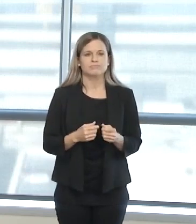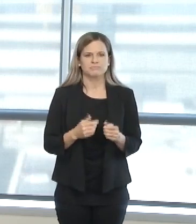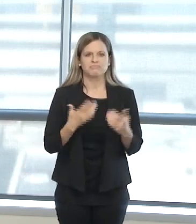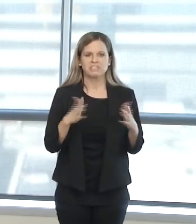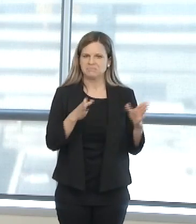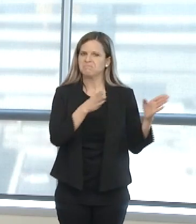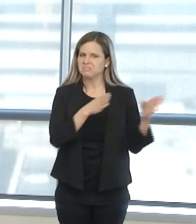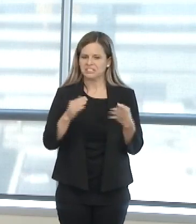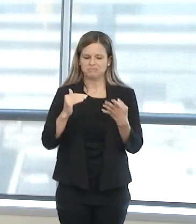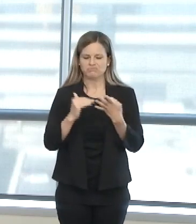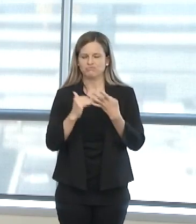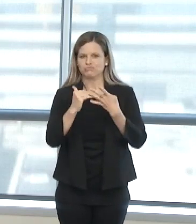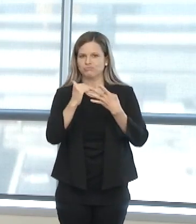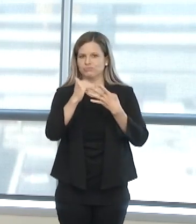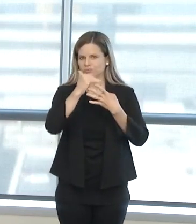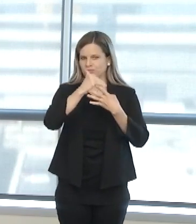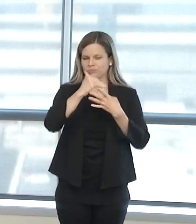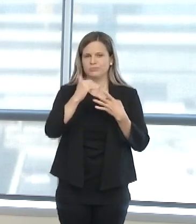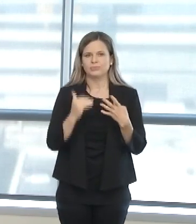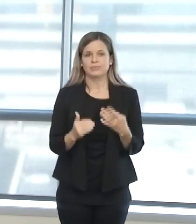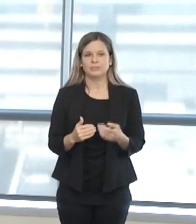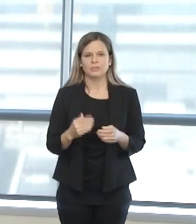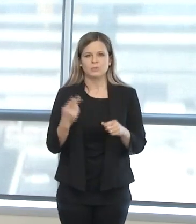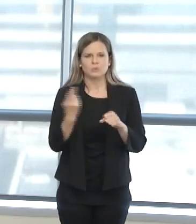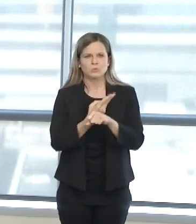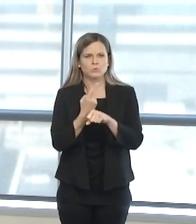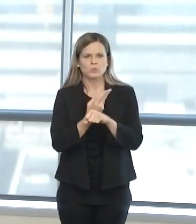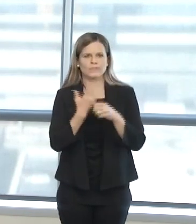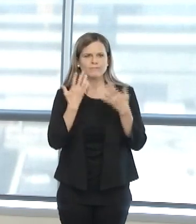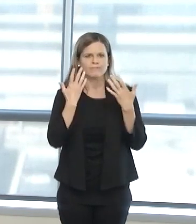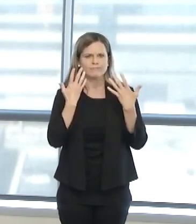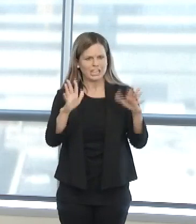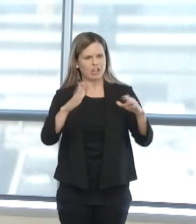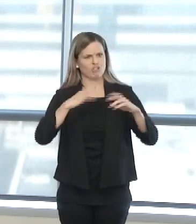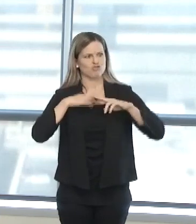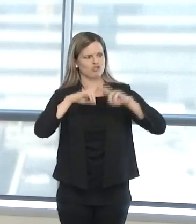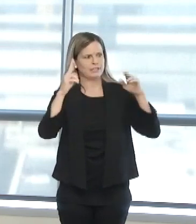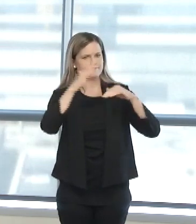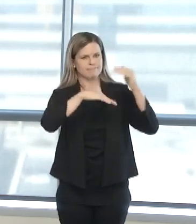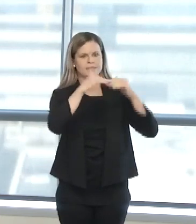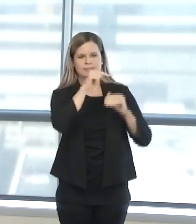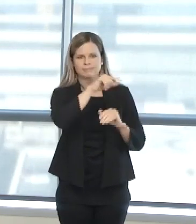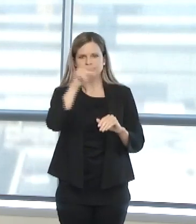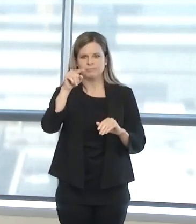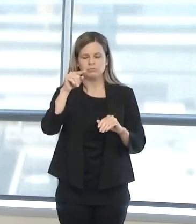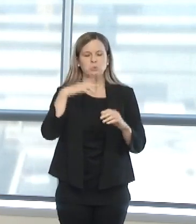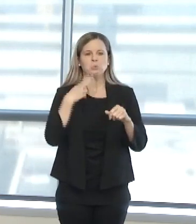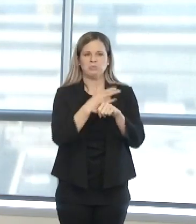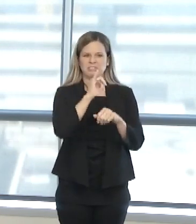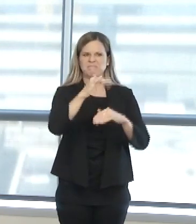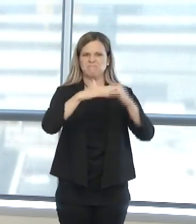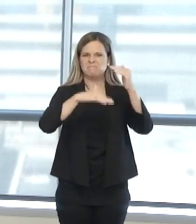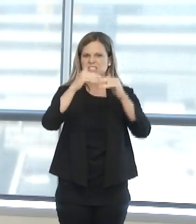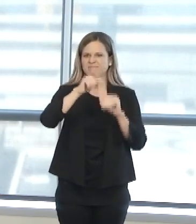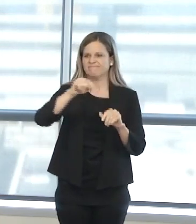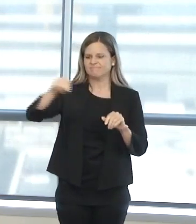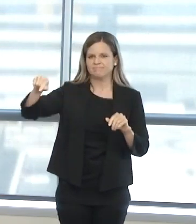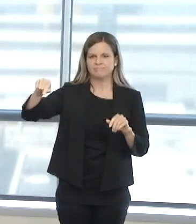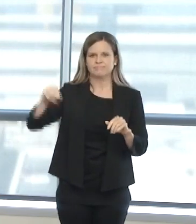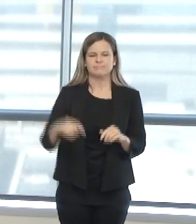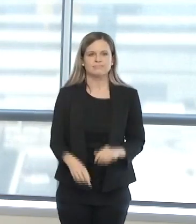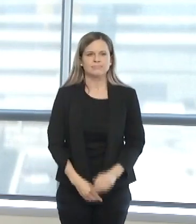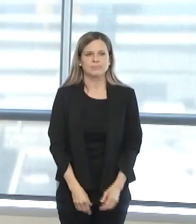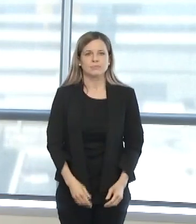strategic use of space across several existing OU Medicine facilities, as well as space on three floors of the new patient tower.